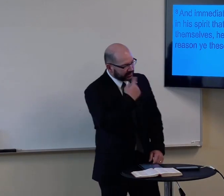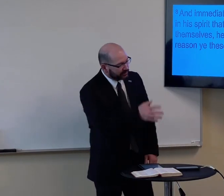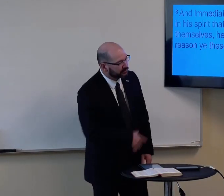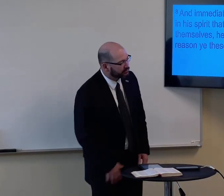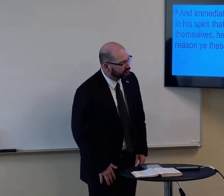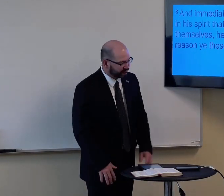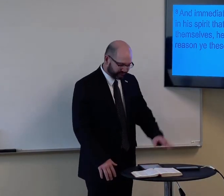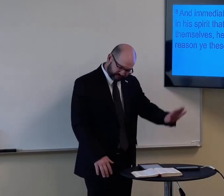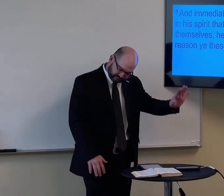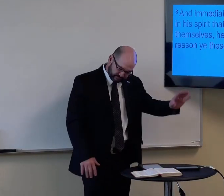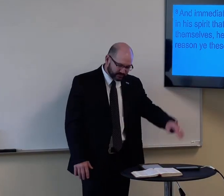And Jesus said,